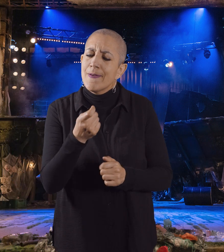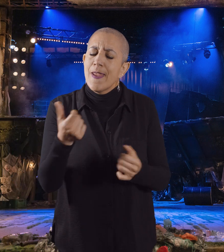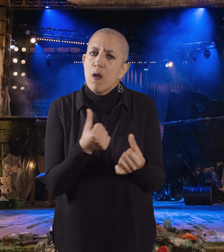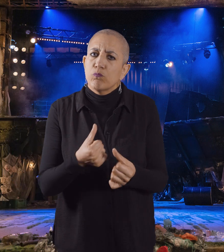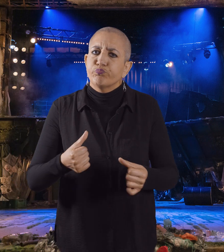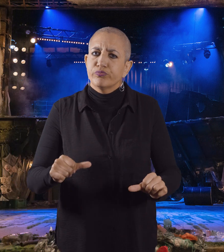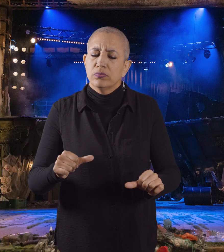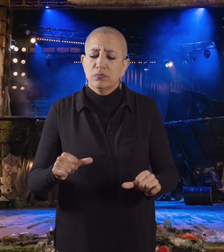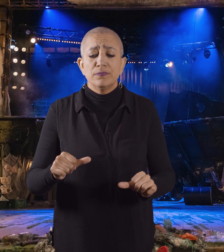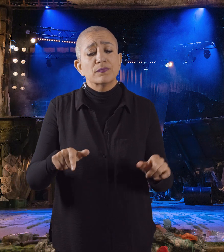up magic for good.